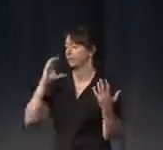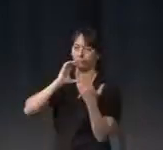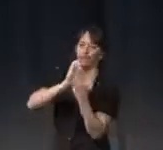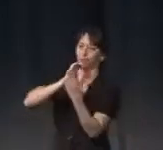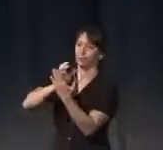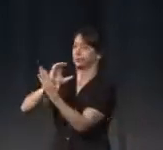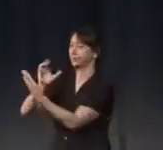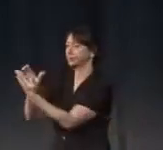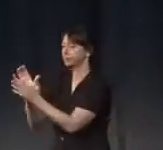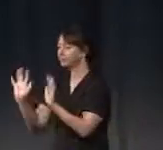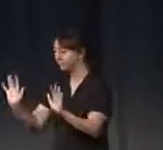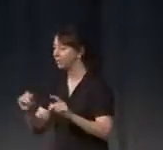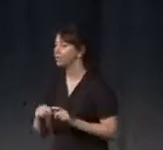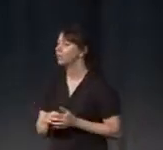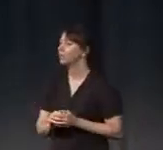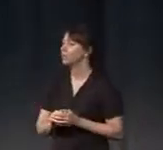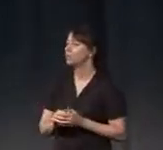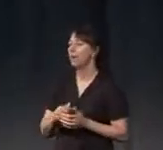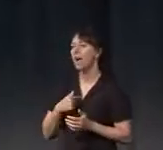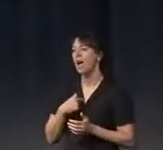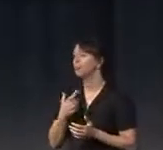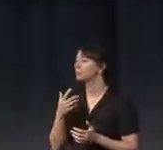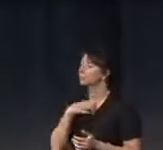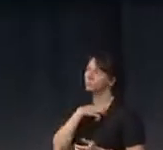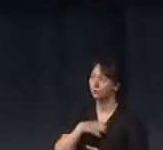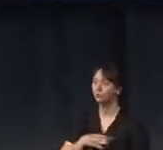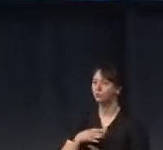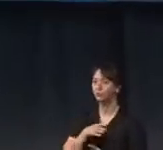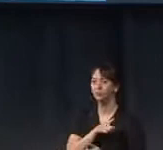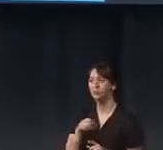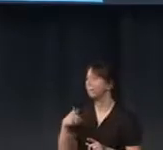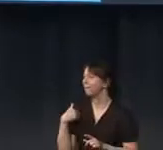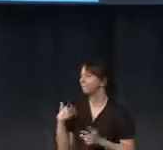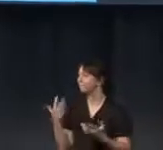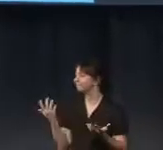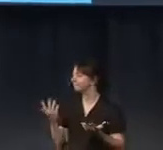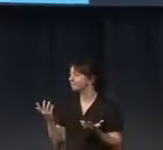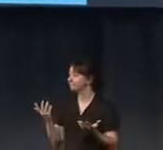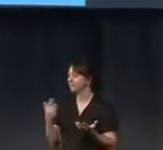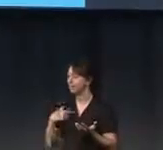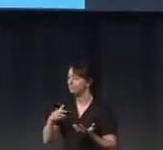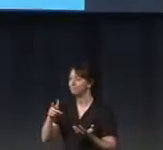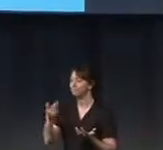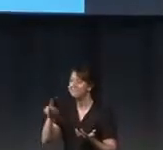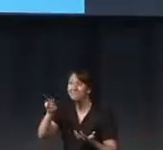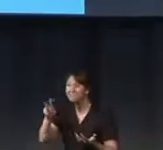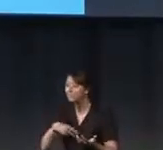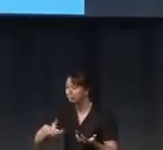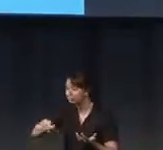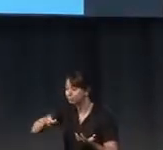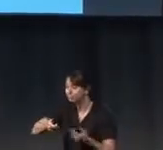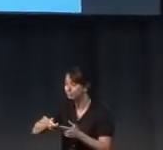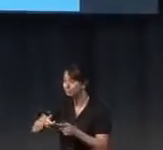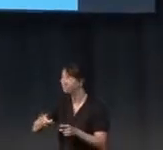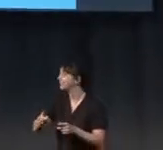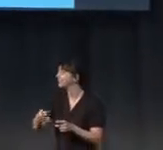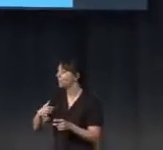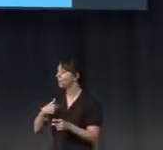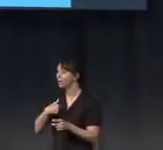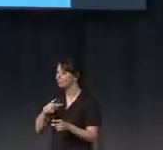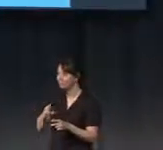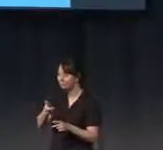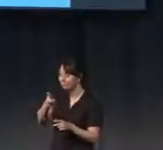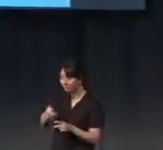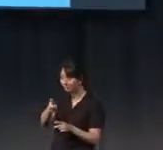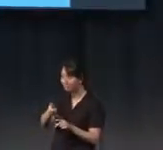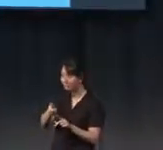always try to say, like, I would love that all of you have a kind of remote control from a television. And this means every time that you press the